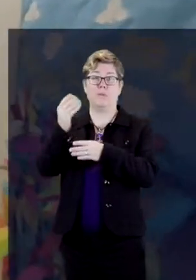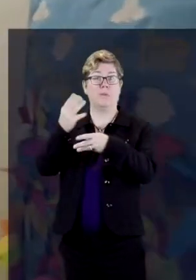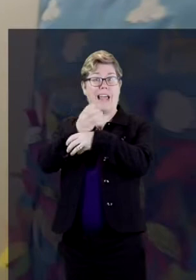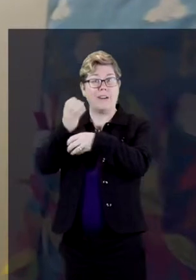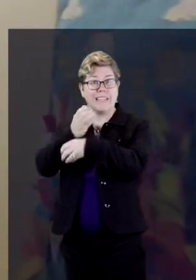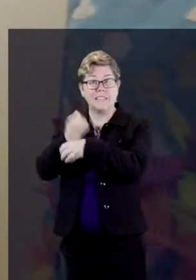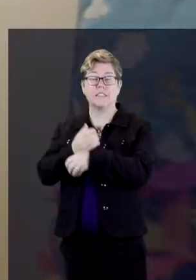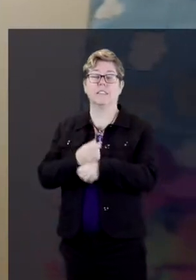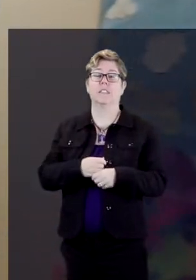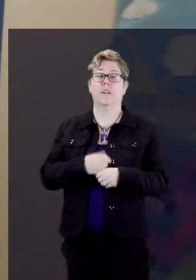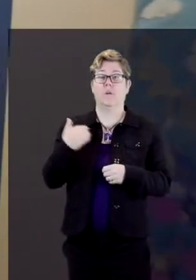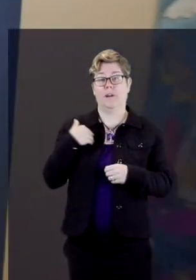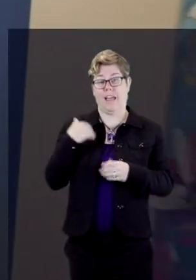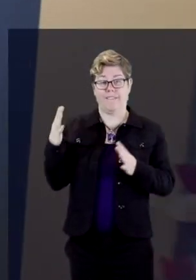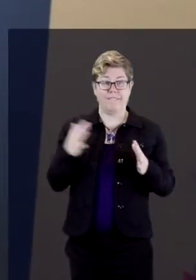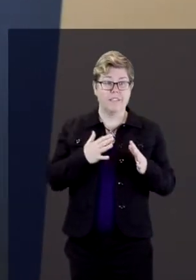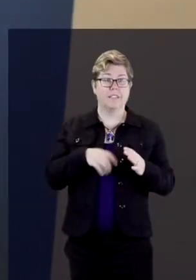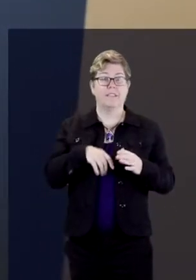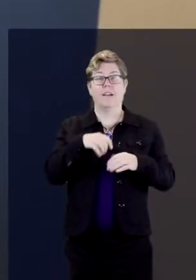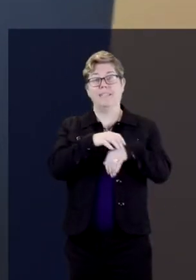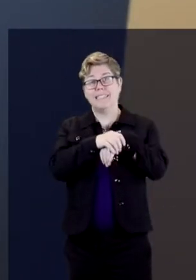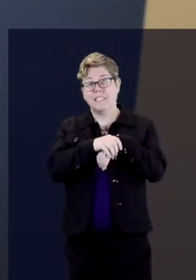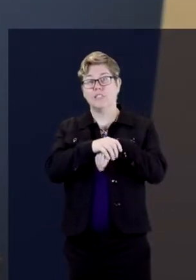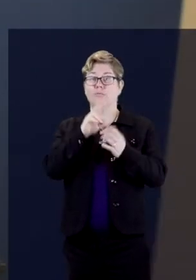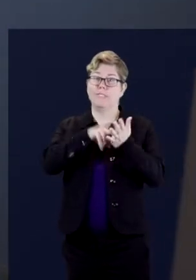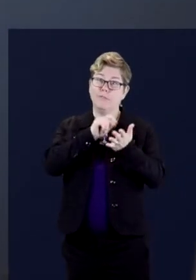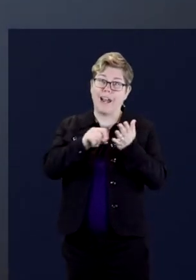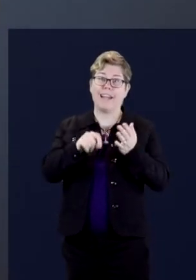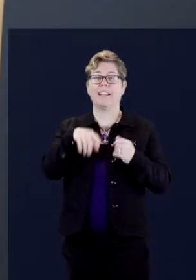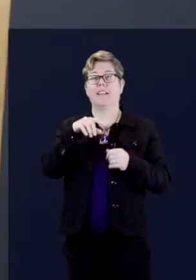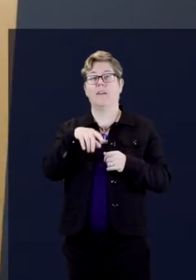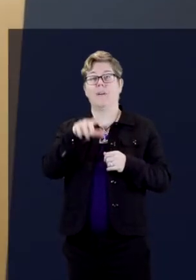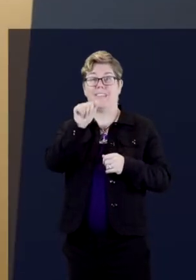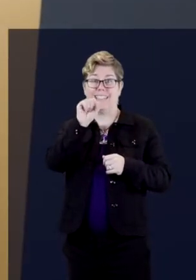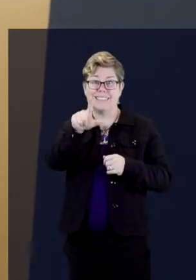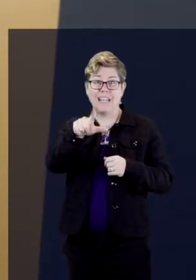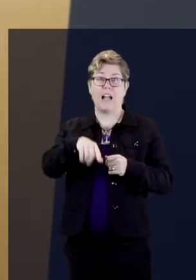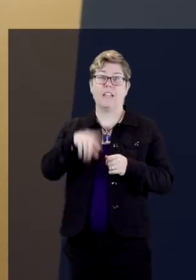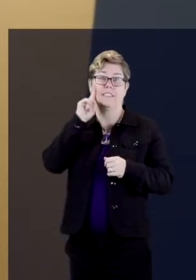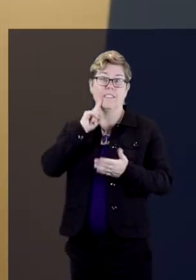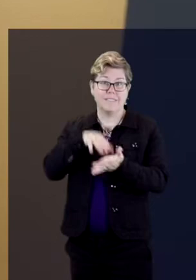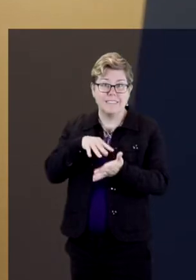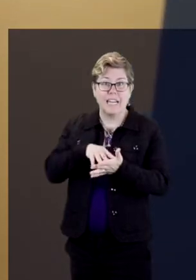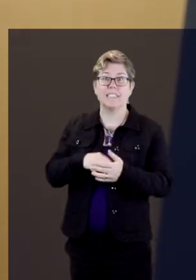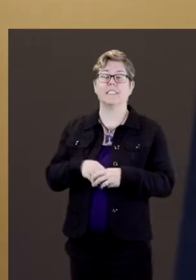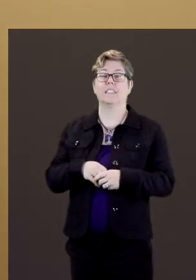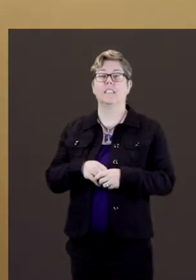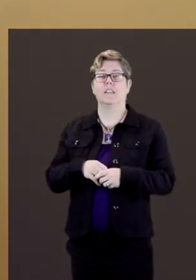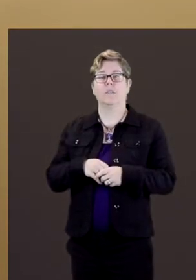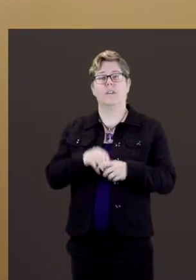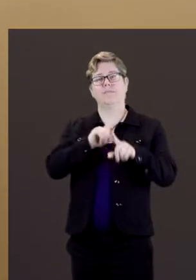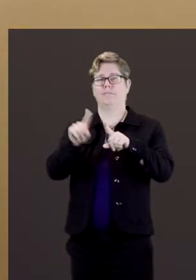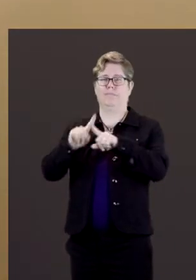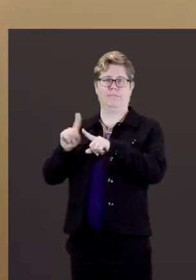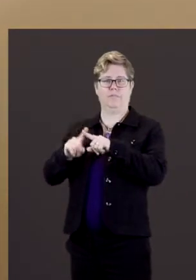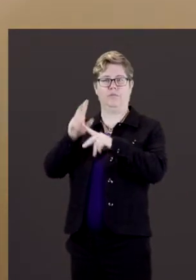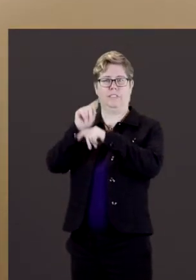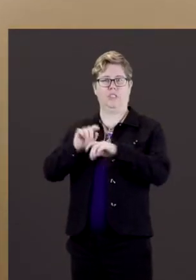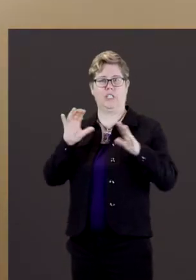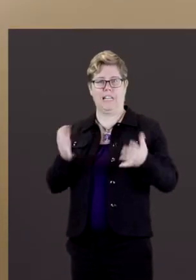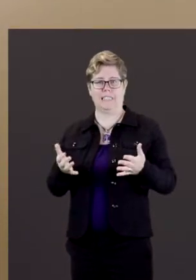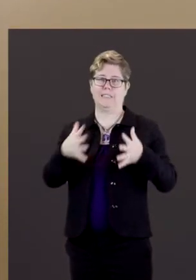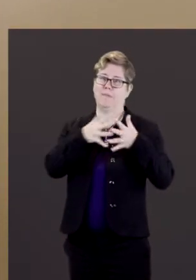through calculus. We have English, reading and writing, ASL, deaf studies, deaf many traditional classes.